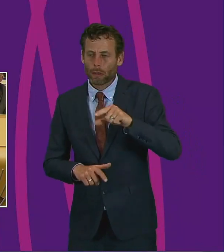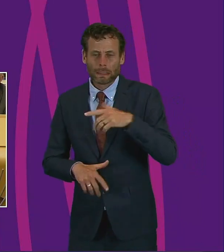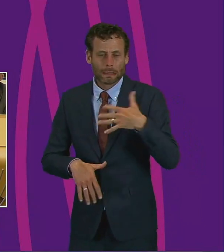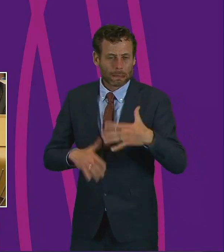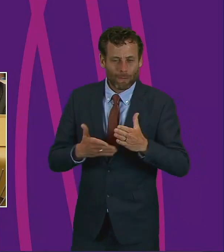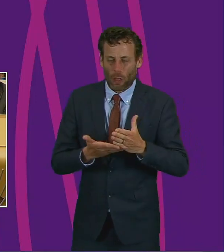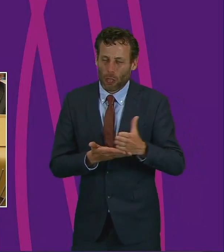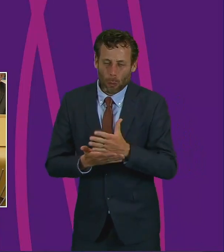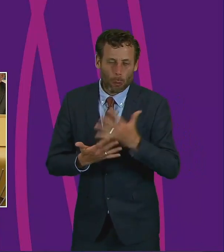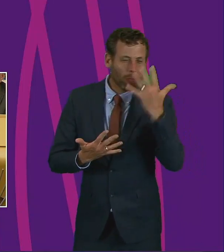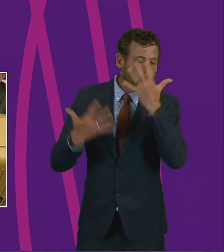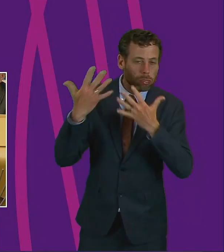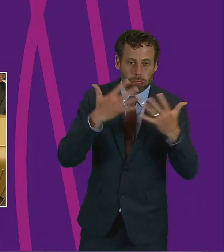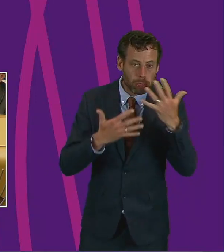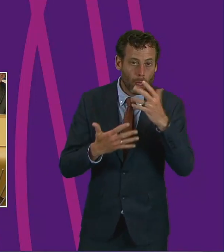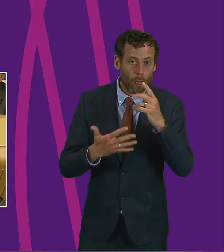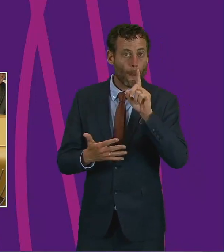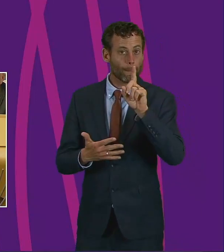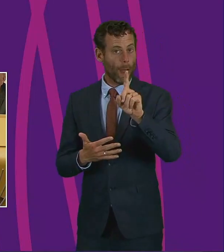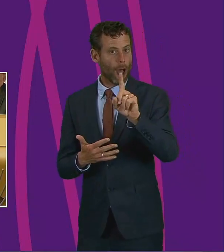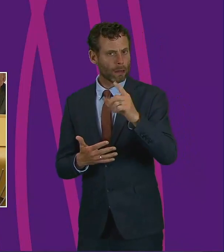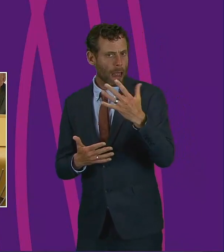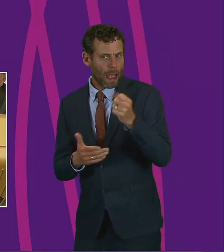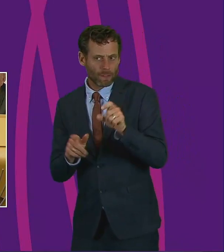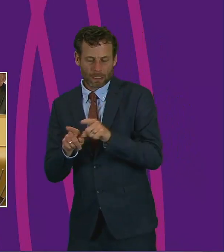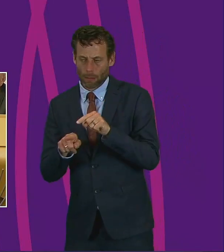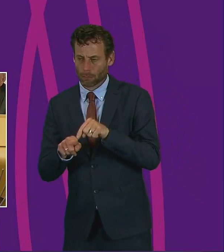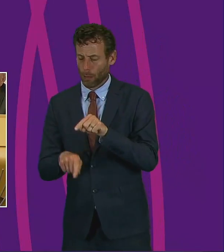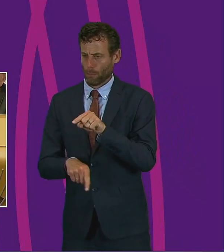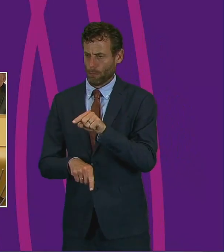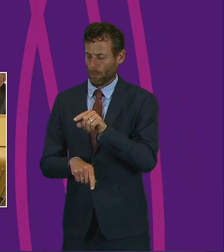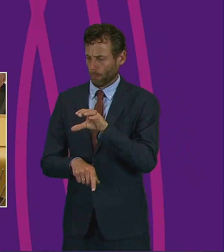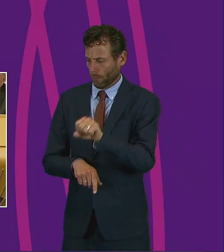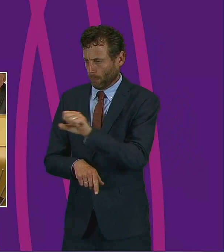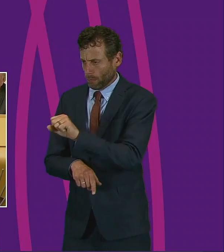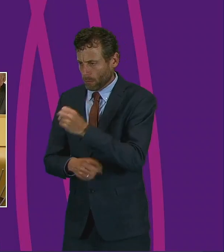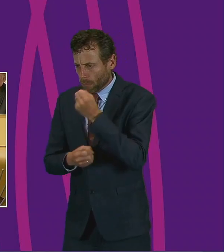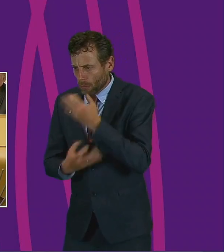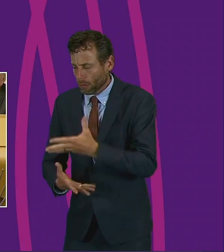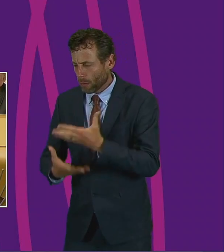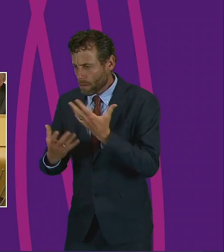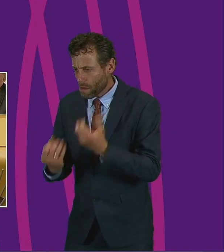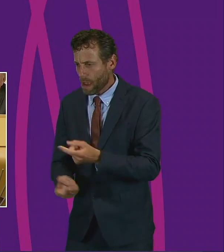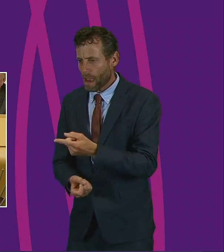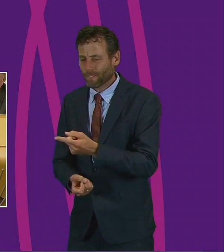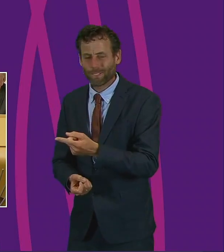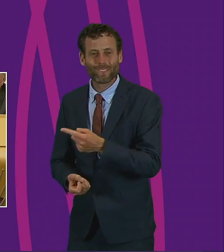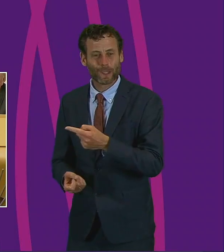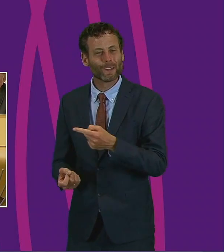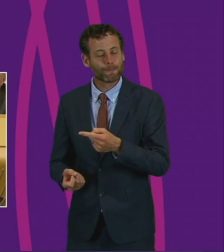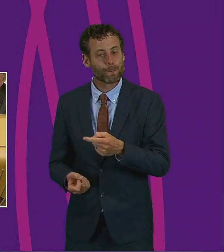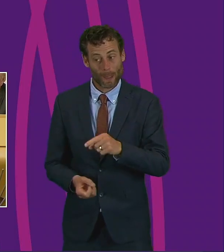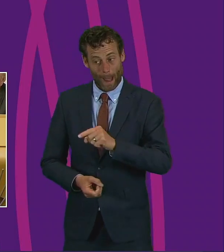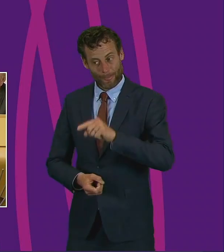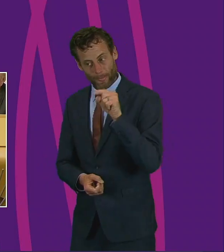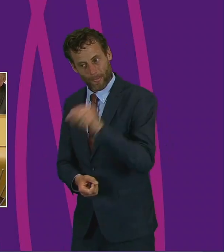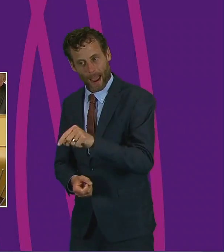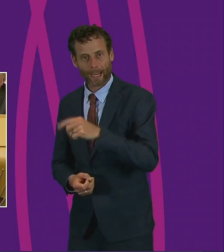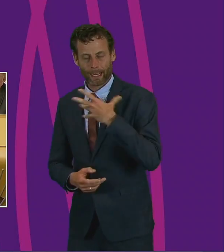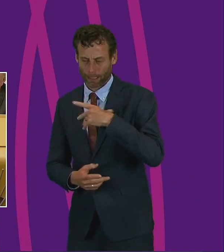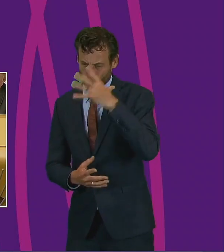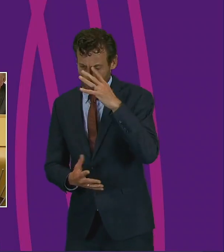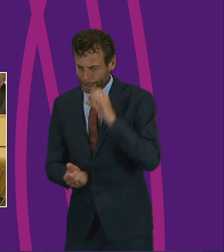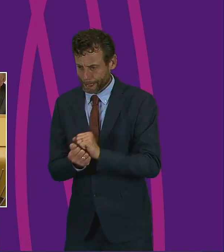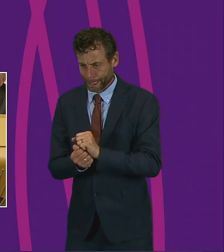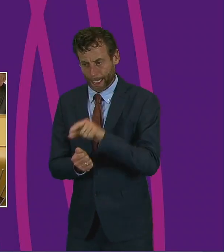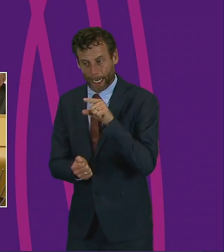that as we move out of the crisis we must hold on to if we're to come out of it and establish a better way of life for our